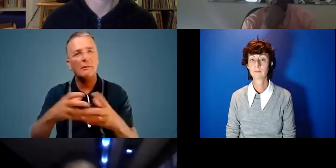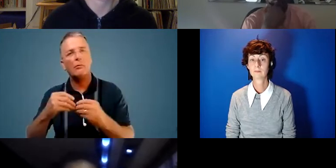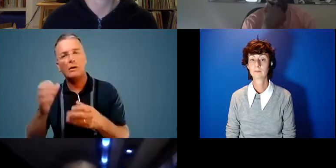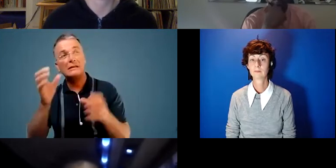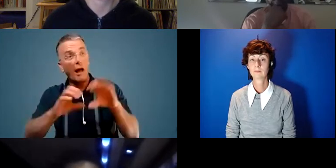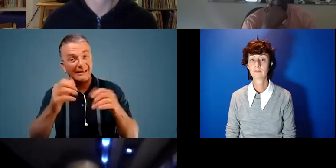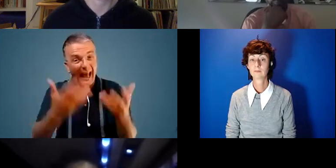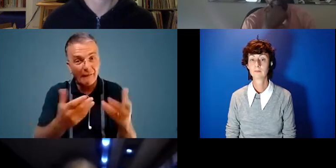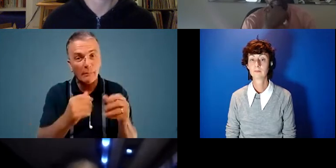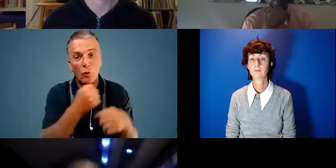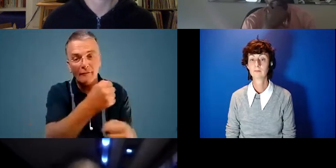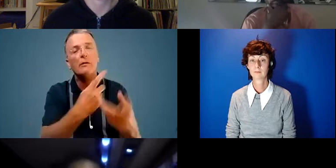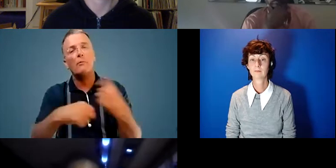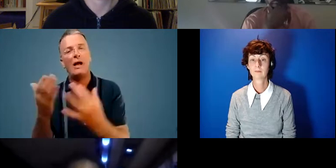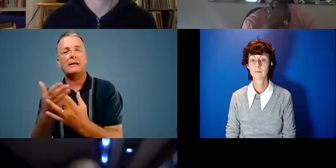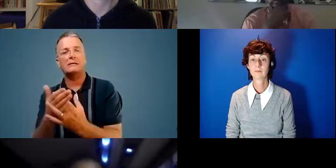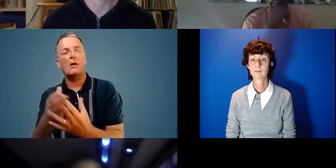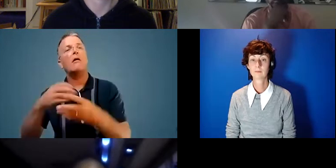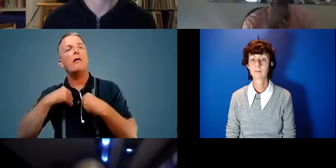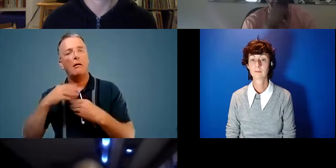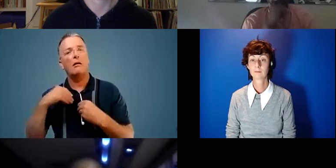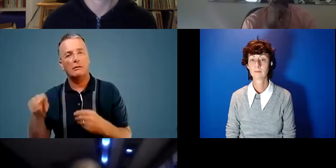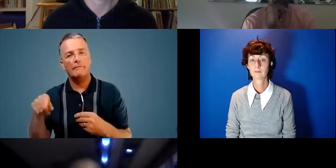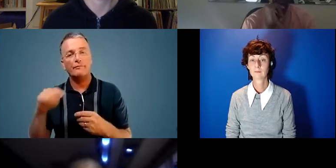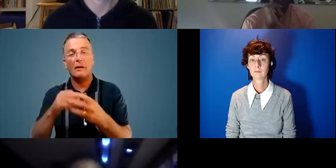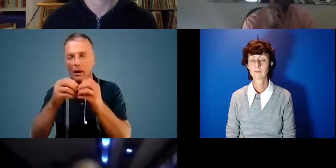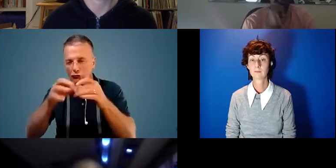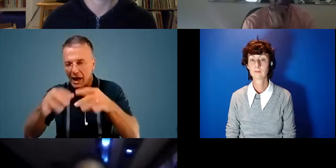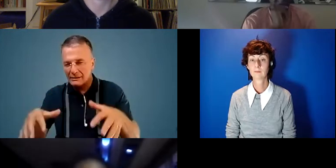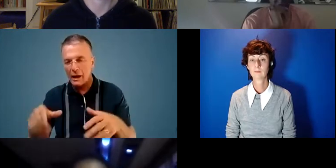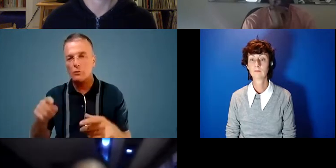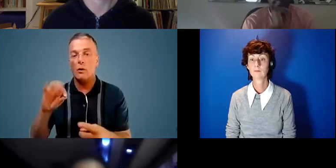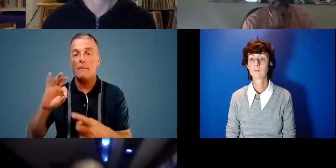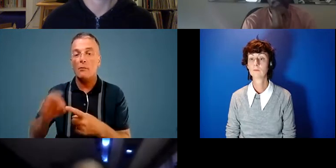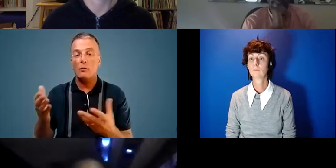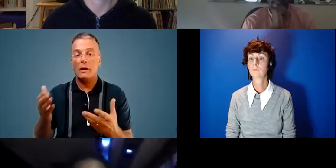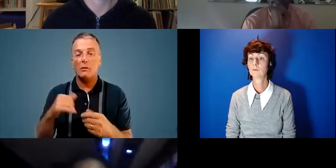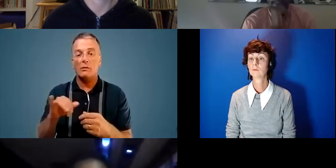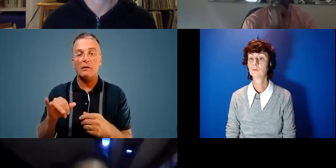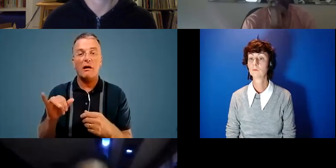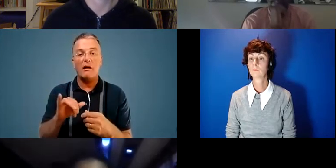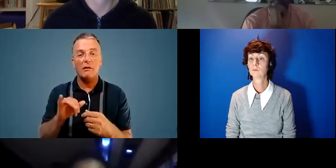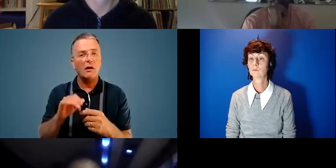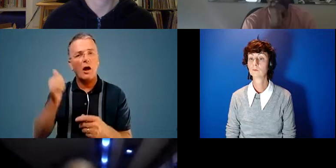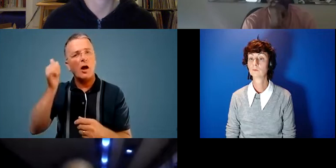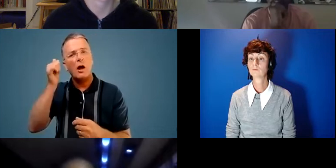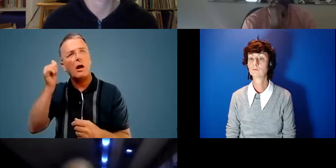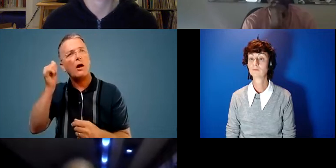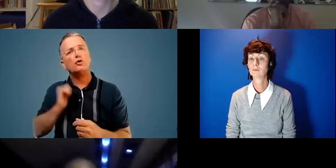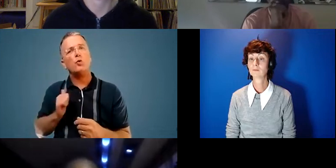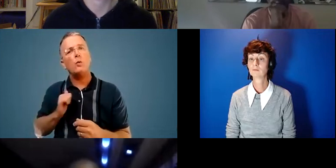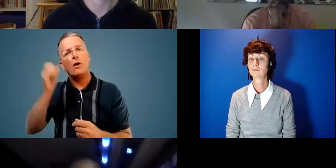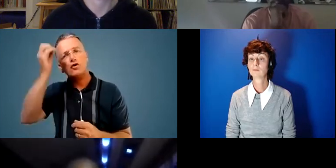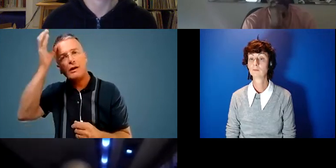-heavy movement more accessible. And by breaking it down to a point where we neither assume knowledge or lack thereof,